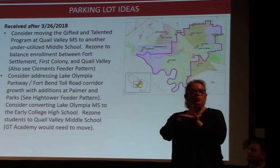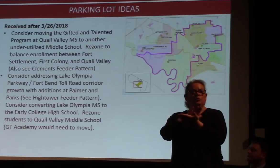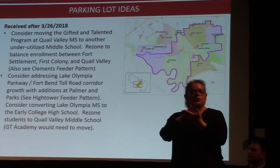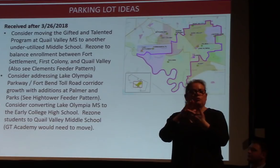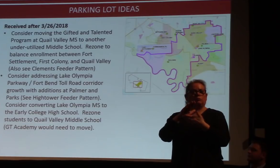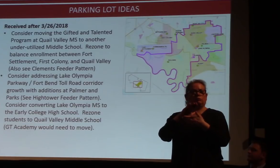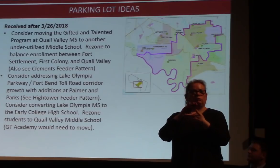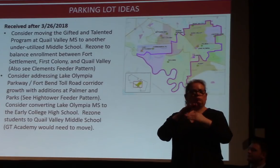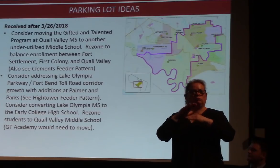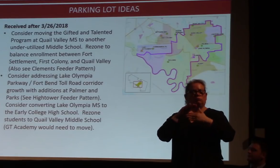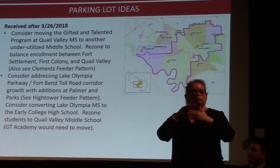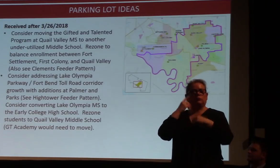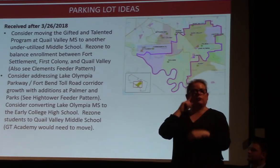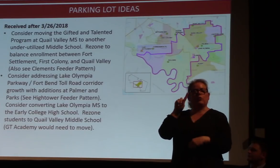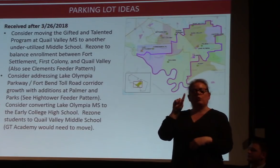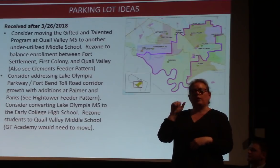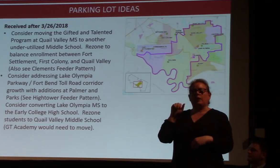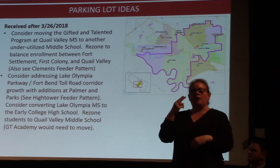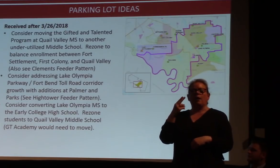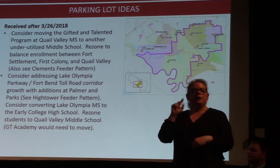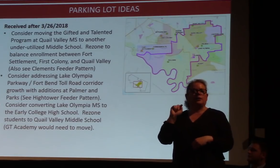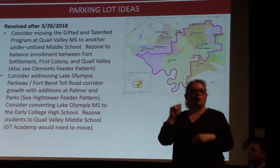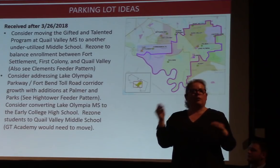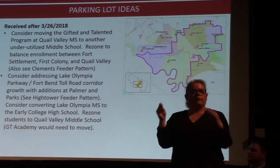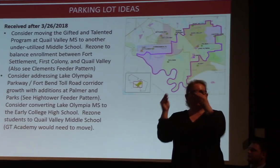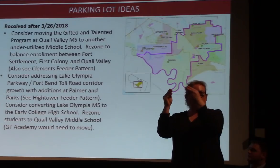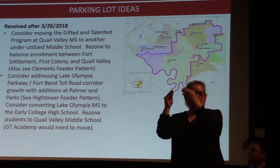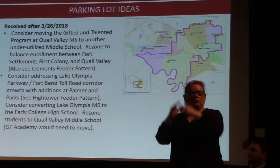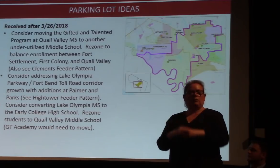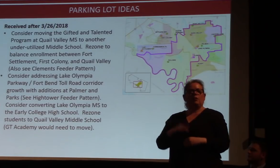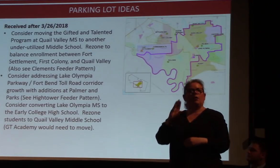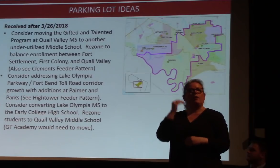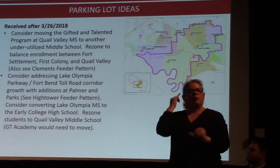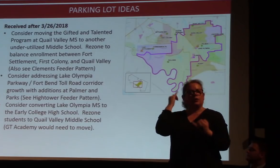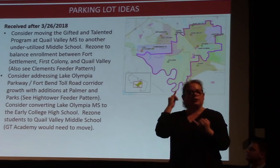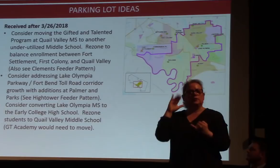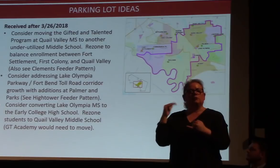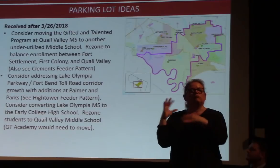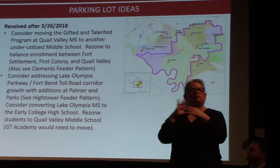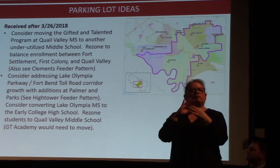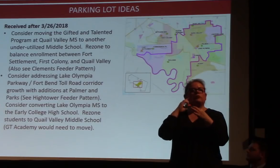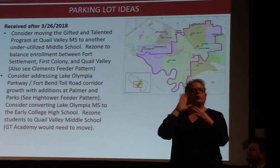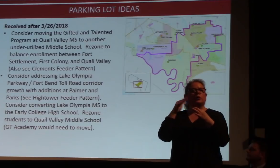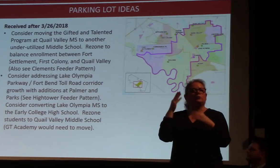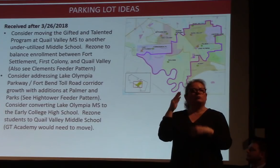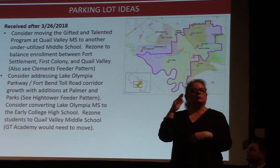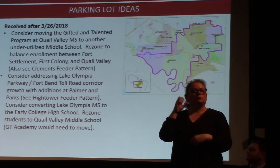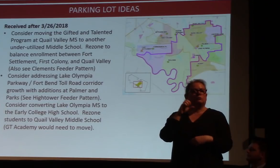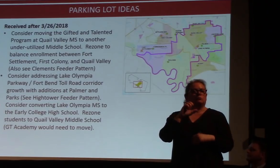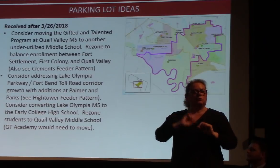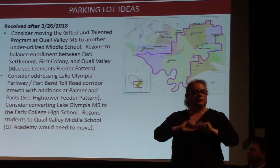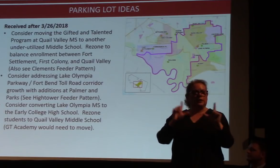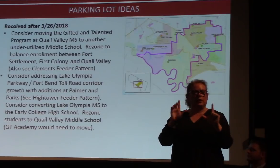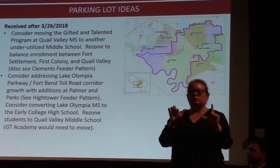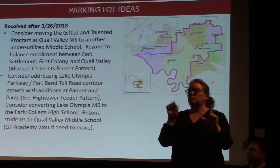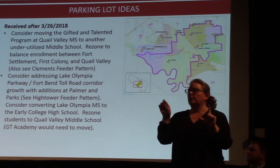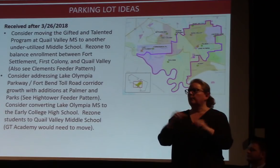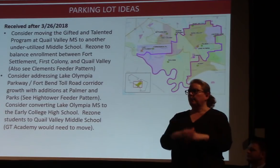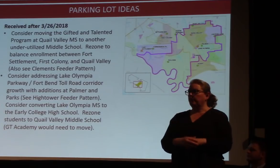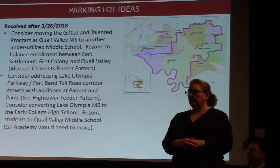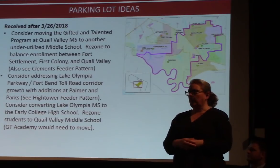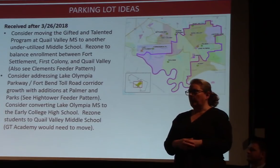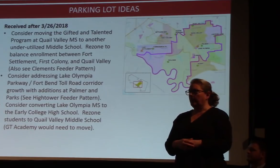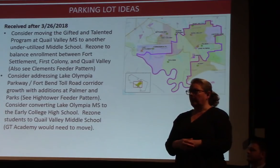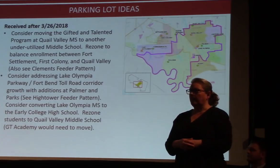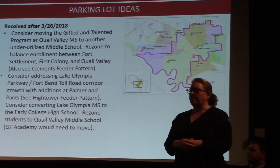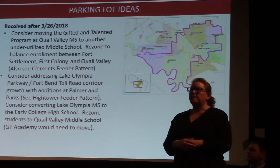feeder pattern within that feeder pattern. One of the other ideas that we got, and I think it will be on a future slide, is the idea of instead of building a new elementary school